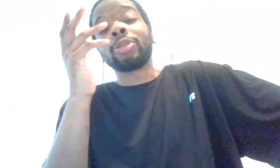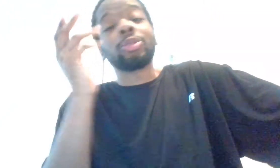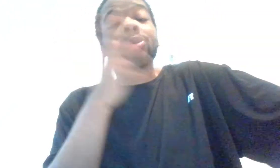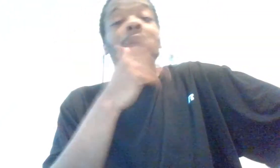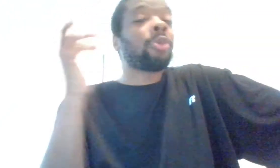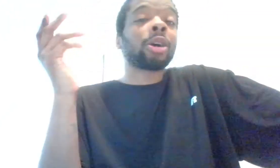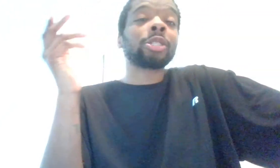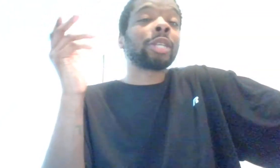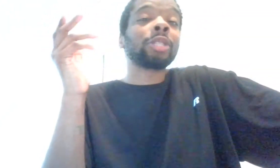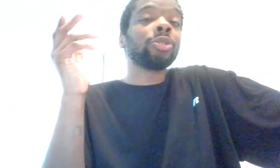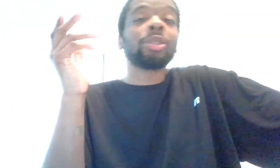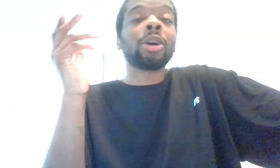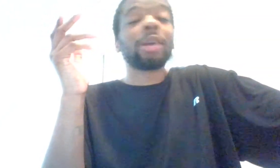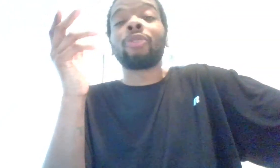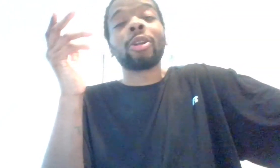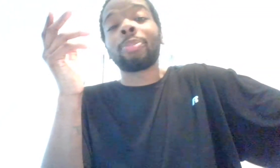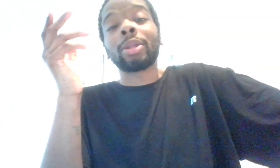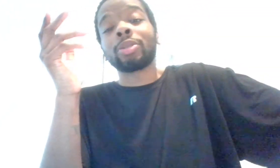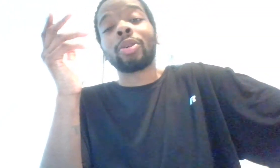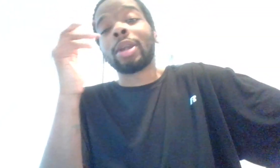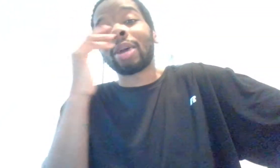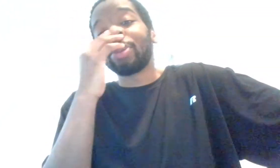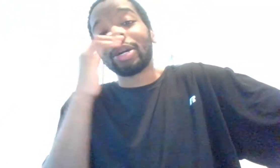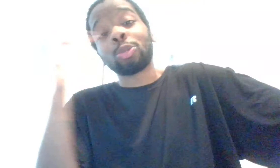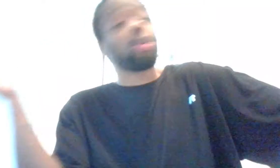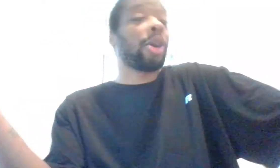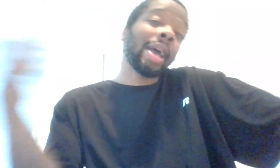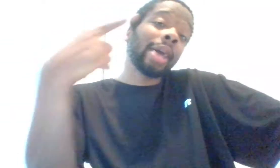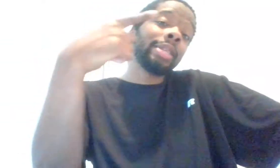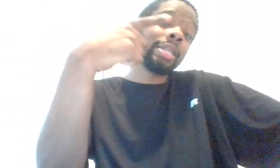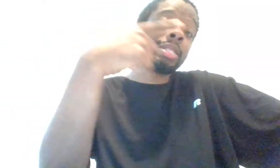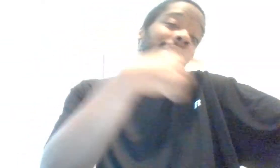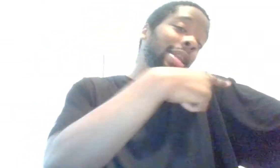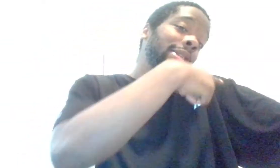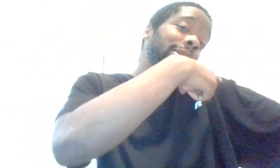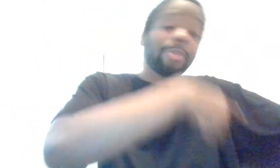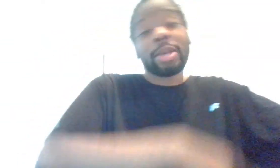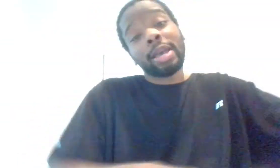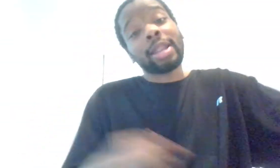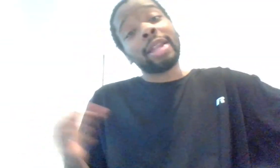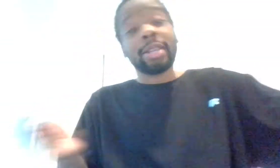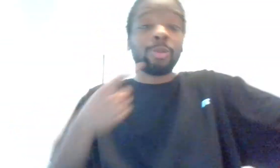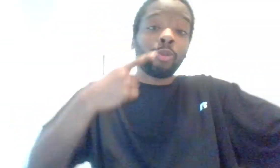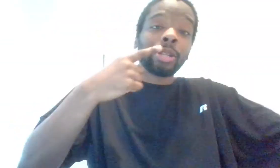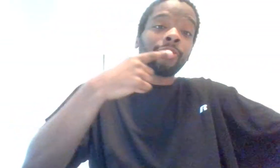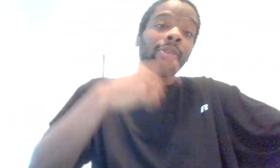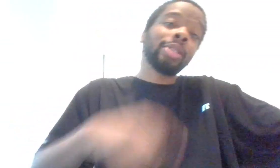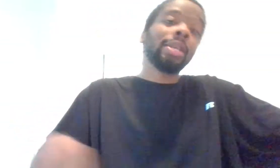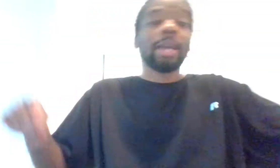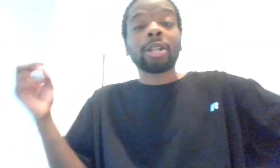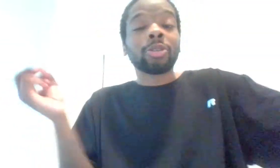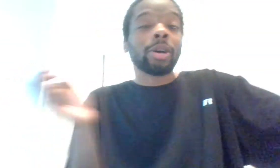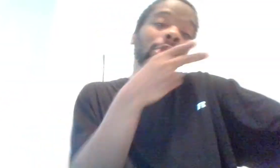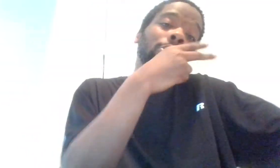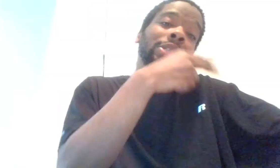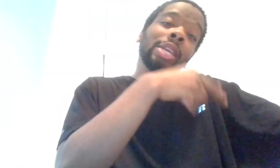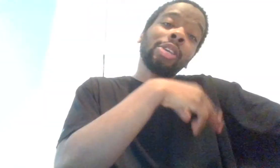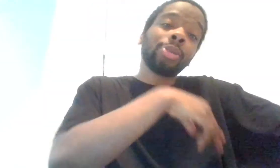with statues. I walk outside with statues in front of the police or not because we already had this. incident last time. And I need one in the face. I told the other one to take your